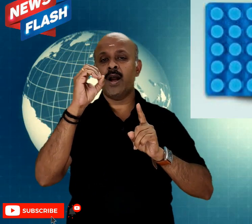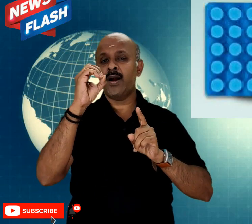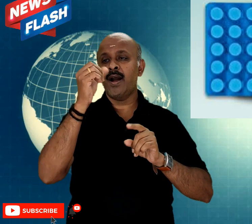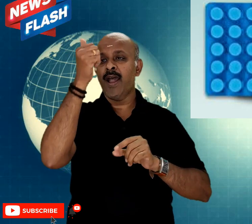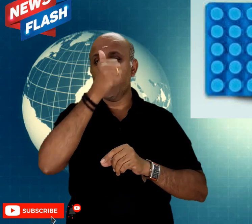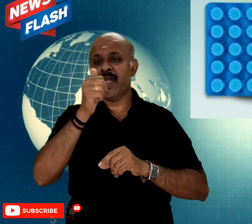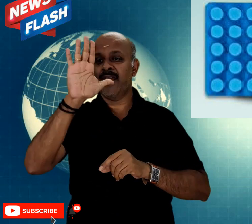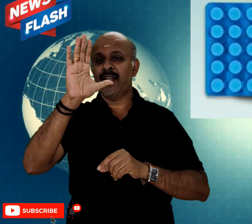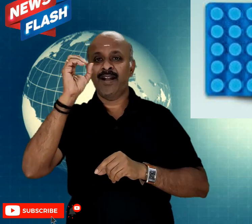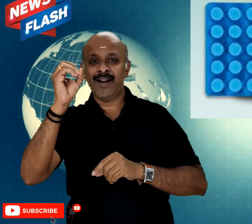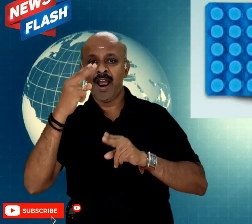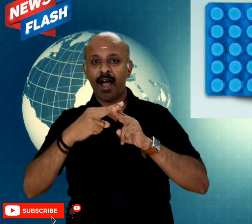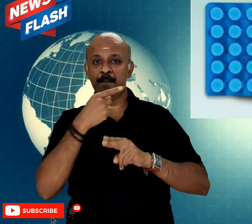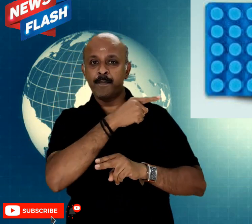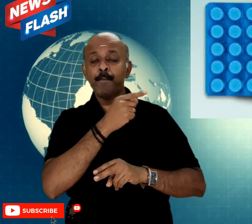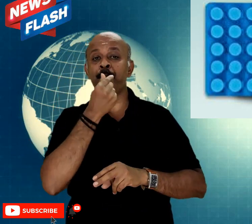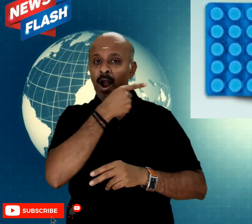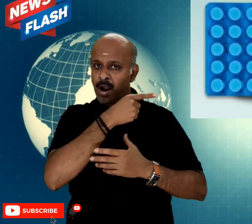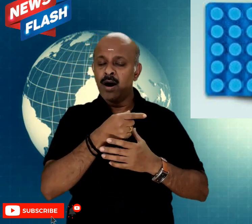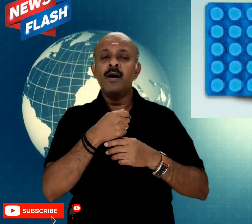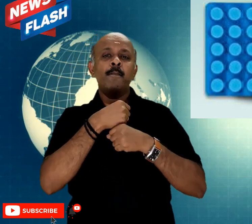managed by a dose of paracetamol.